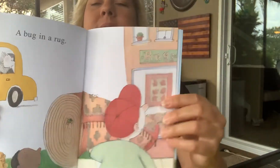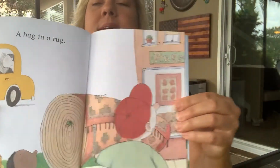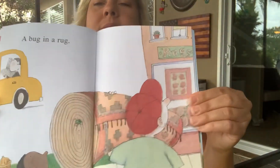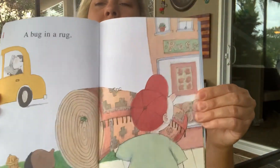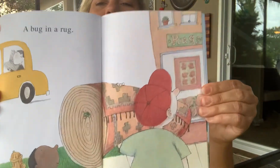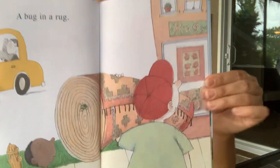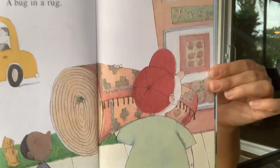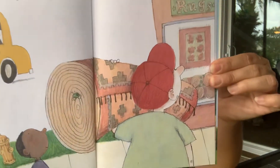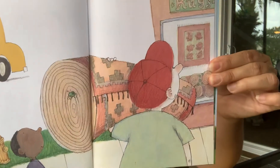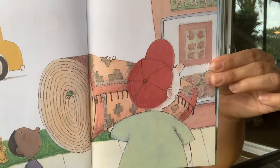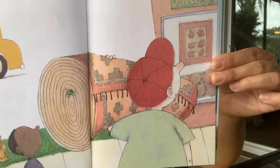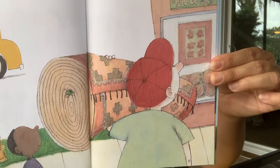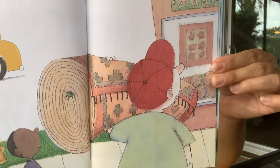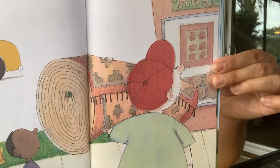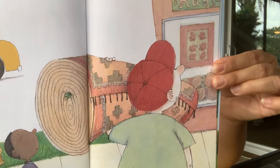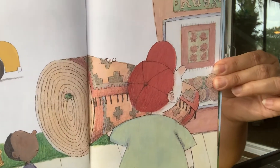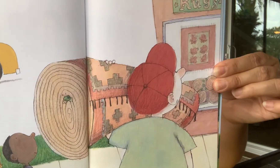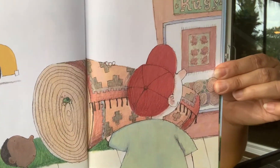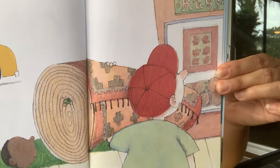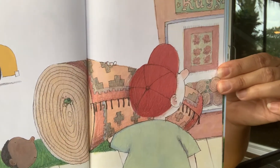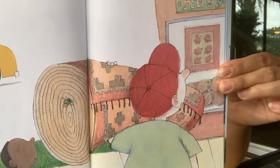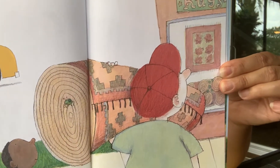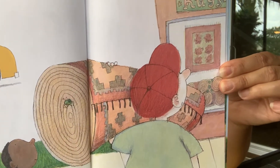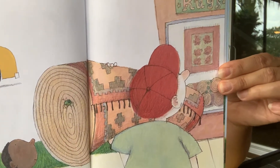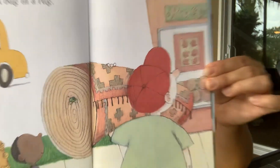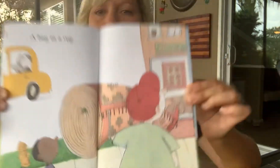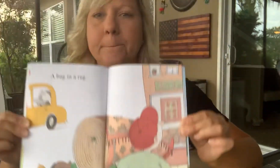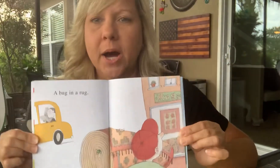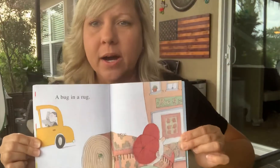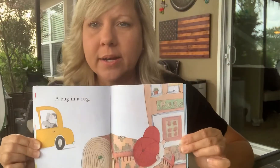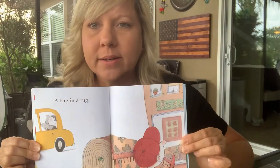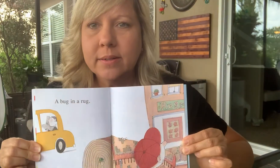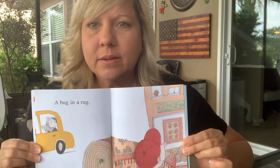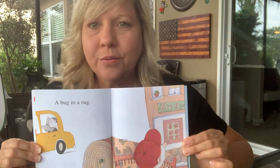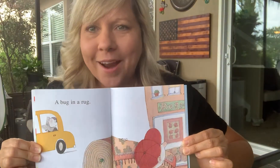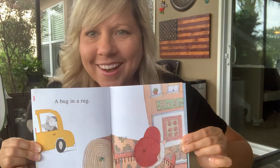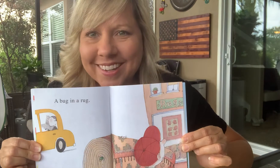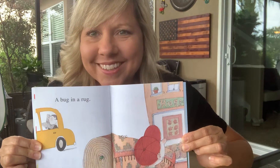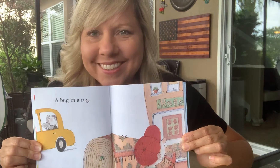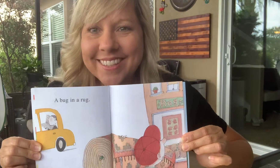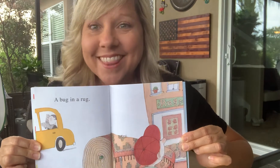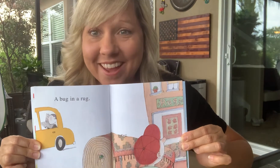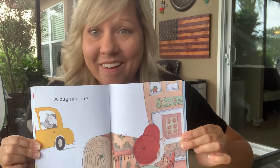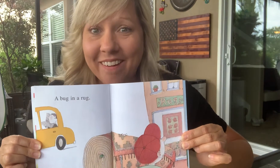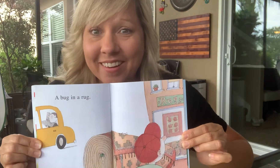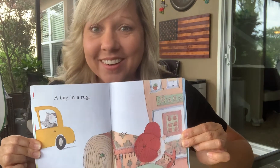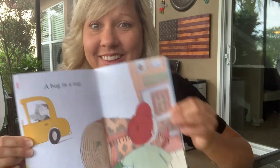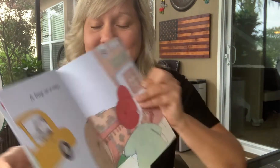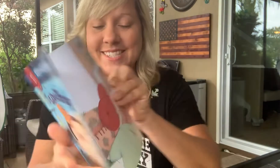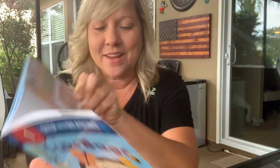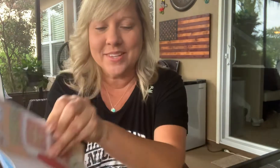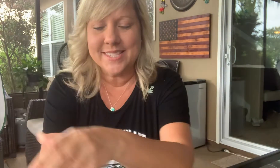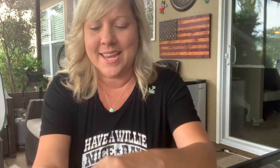Are those rhyming words? Bug, rug. They are. They sound the same.